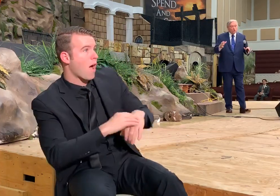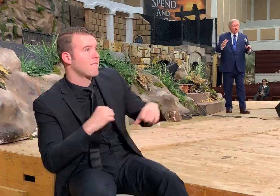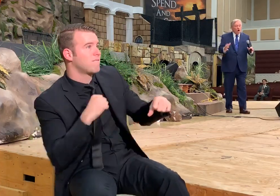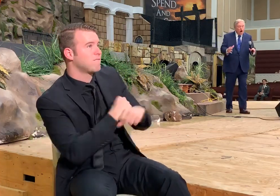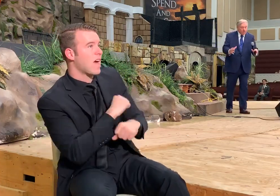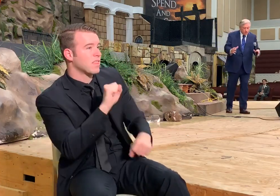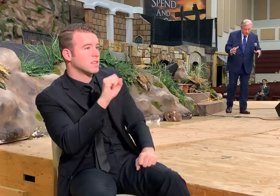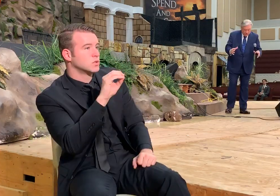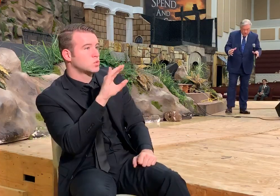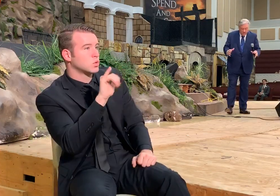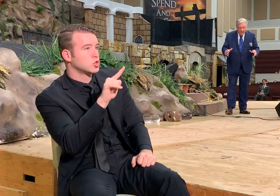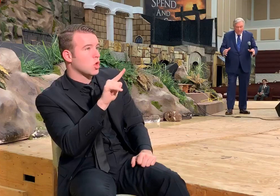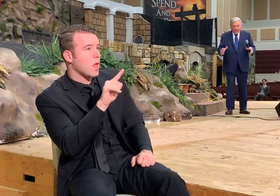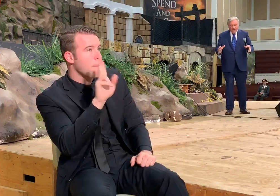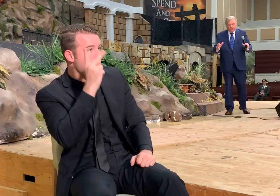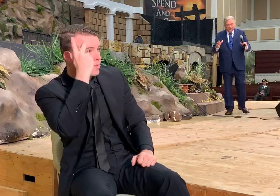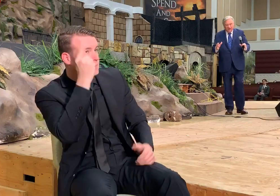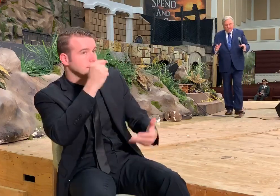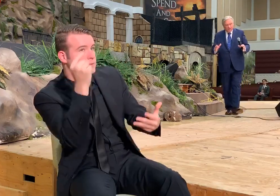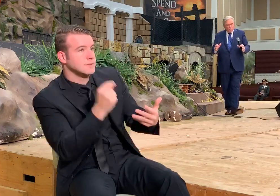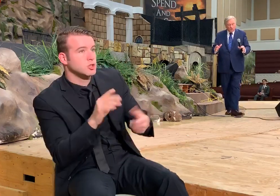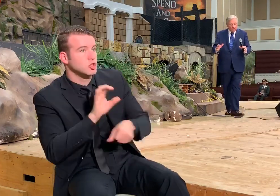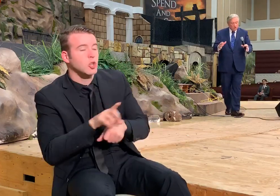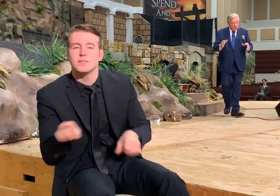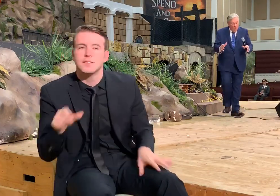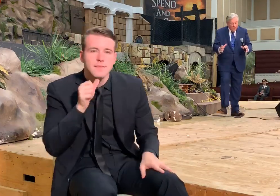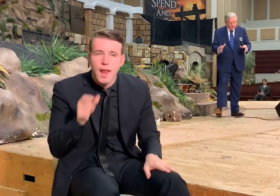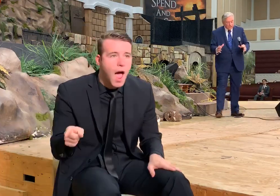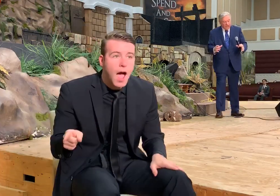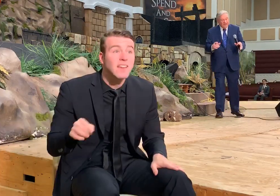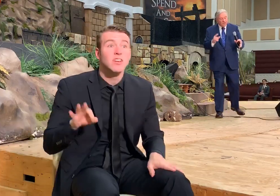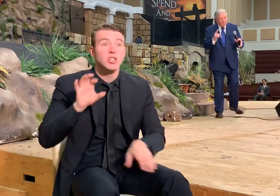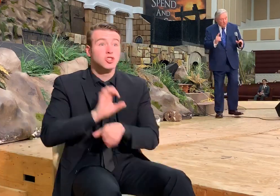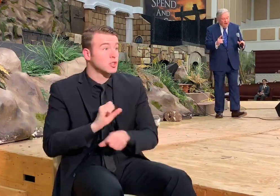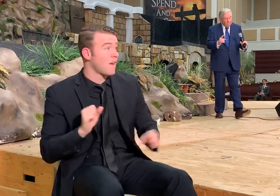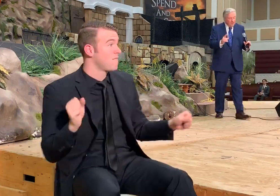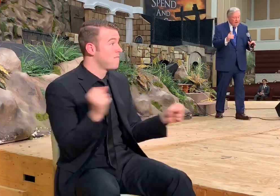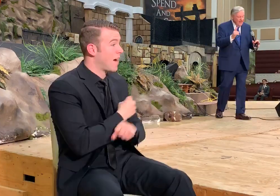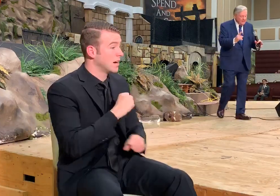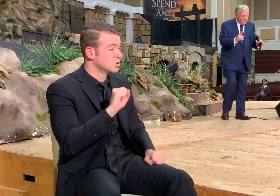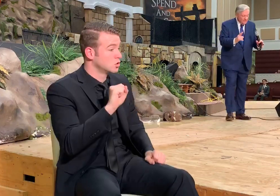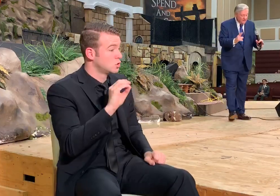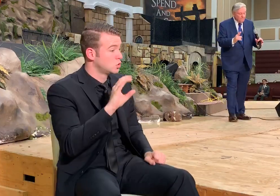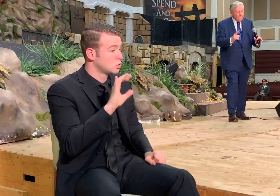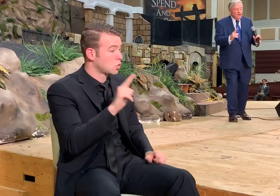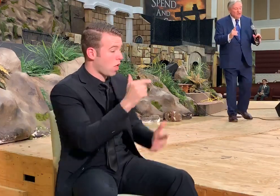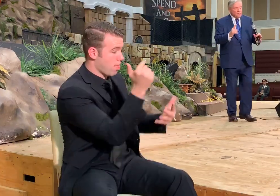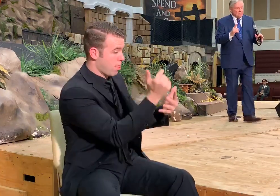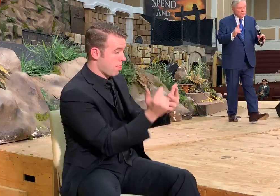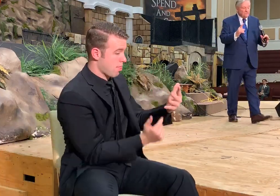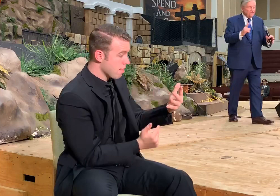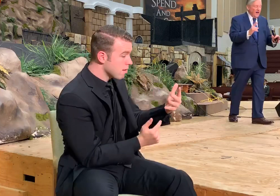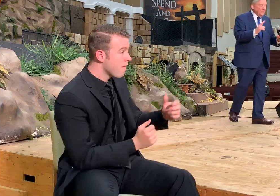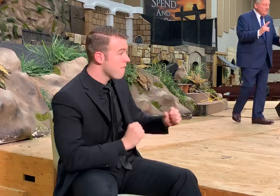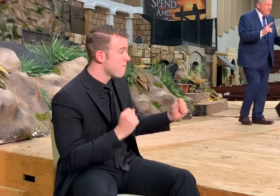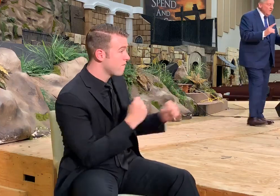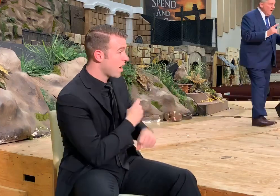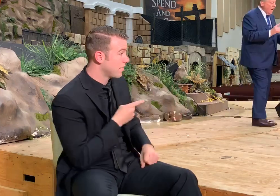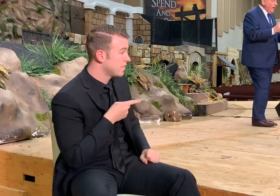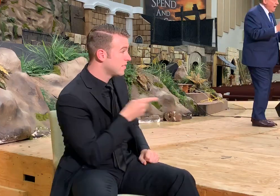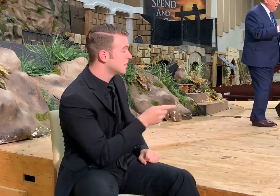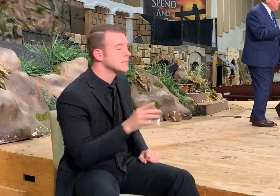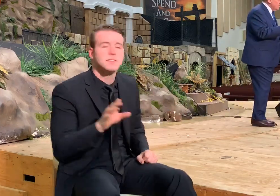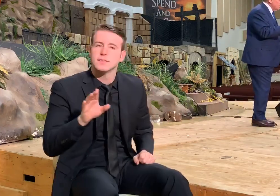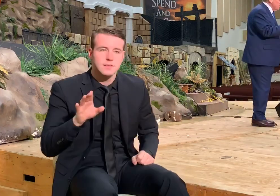social causes because to fight social causes as your primary element is to fight